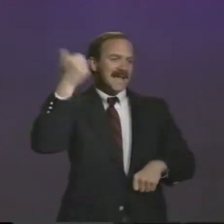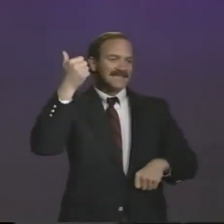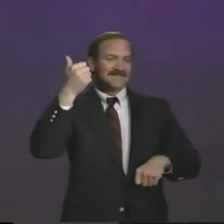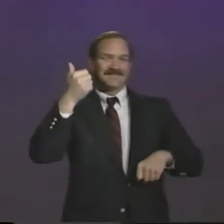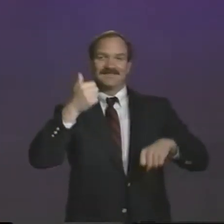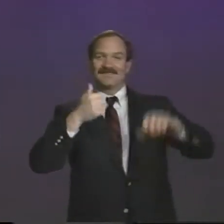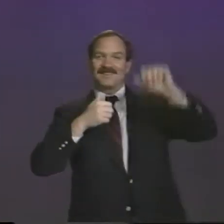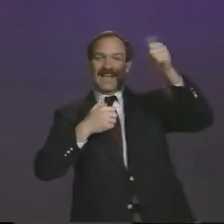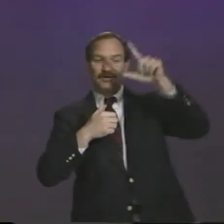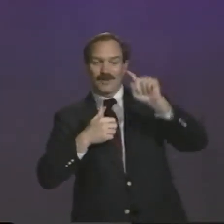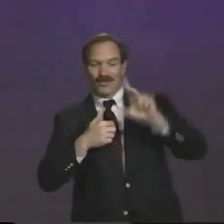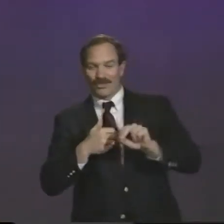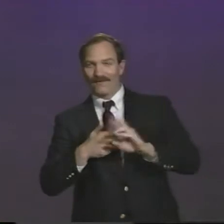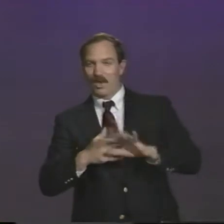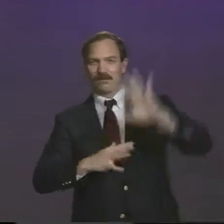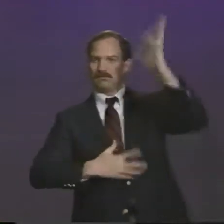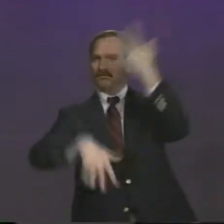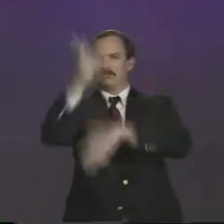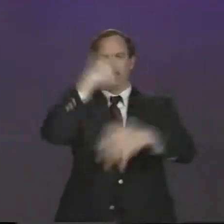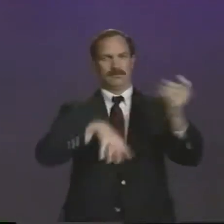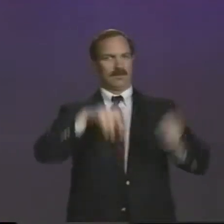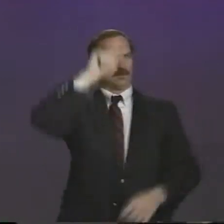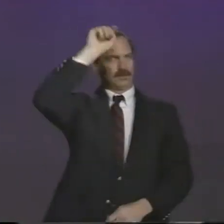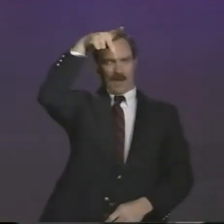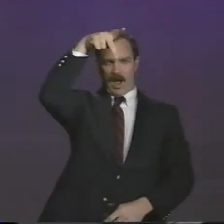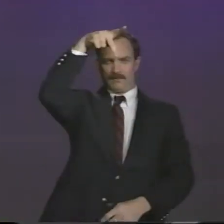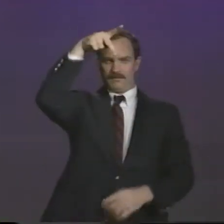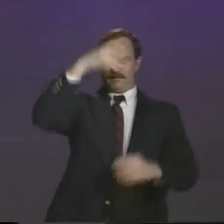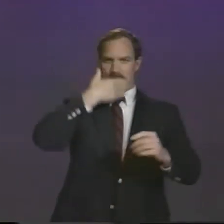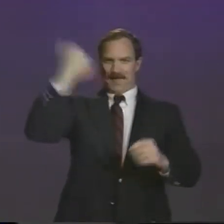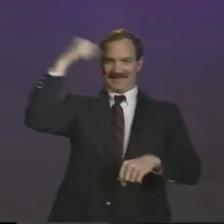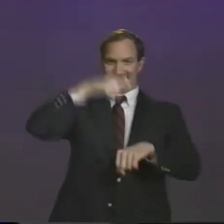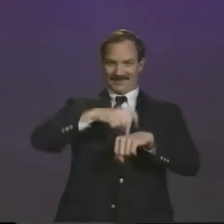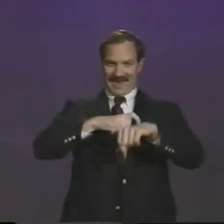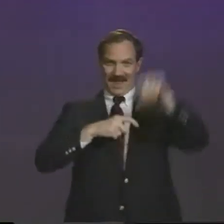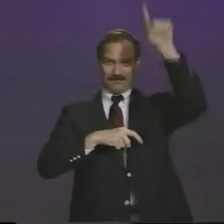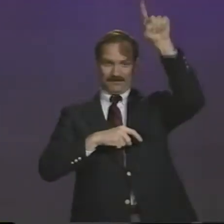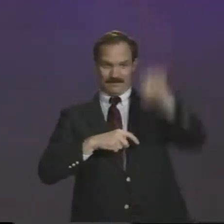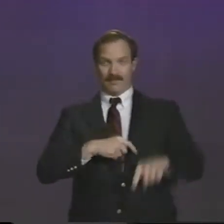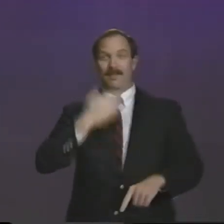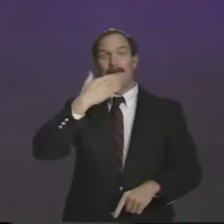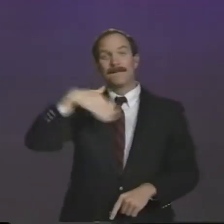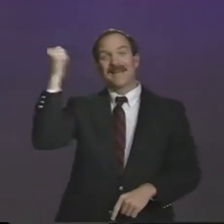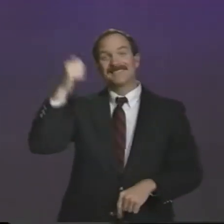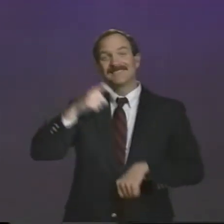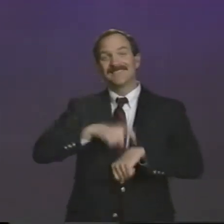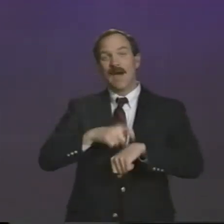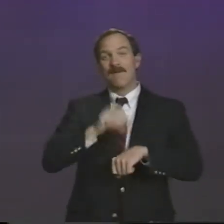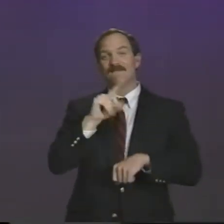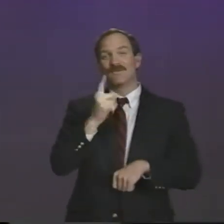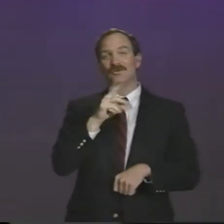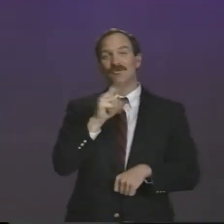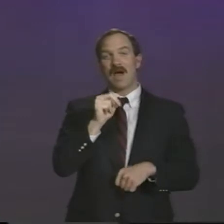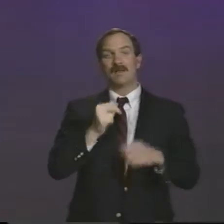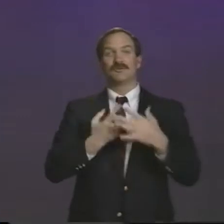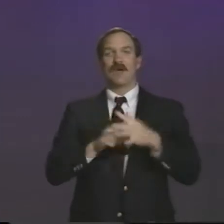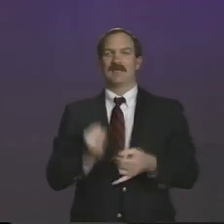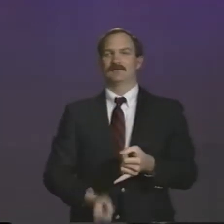course. And then of the two times, we look for the best. And you go from one down to whichever the last person is. And interestingly enough,